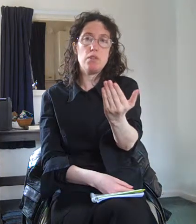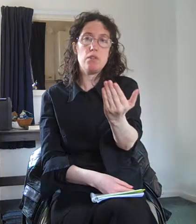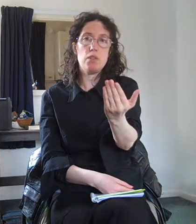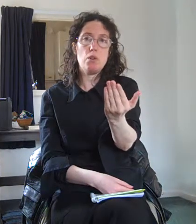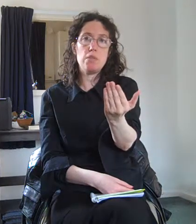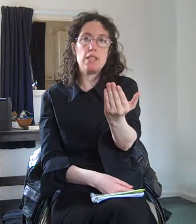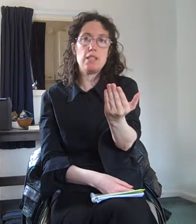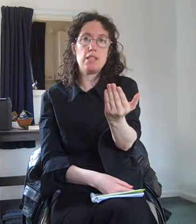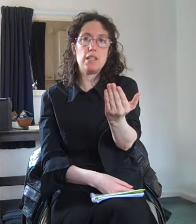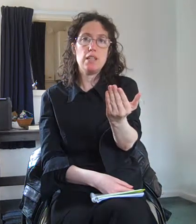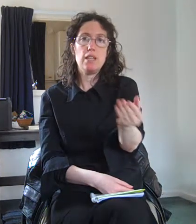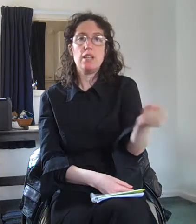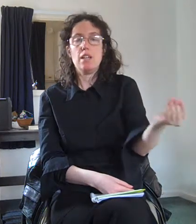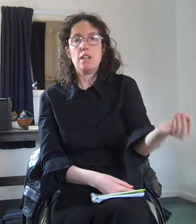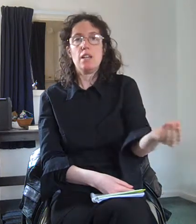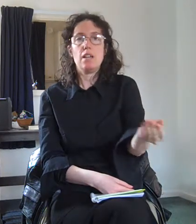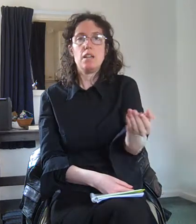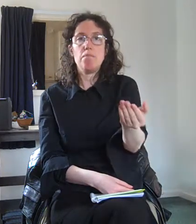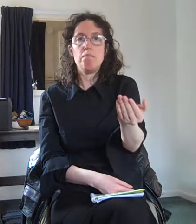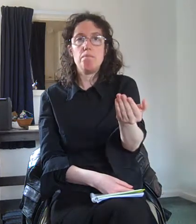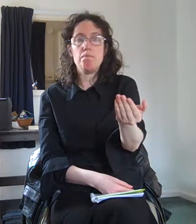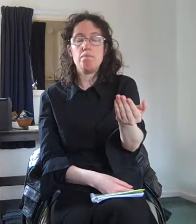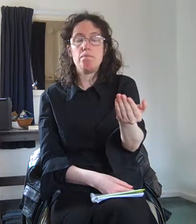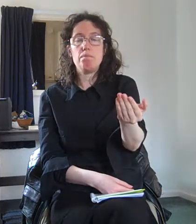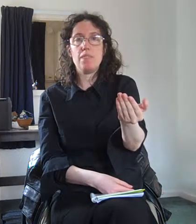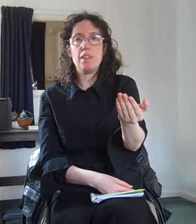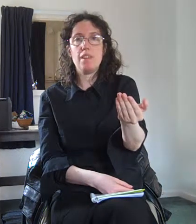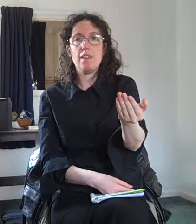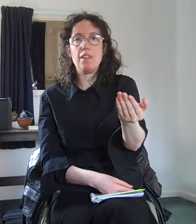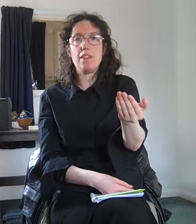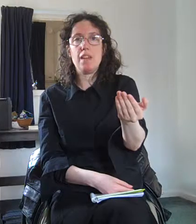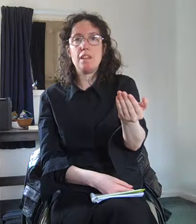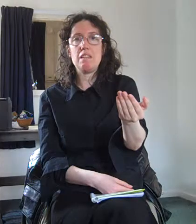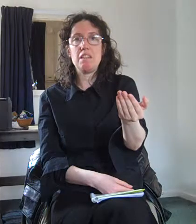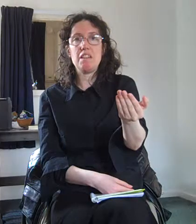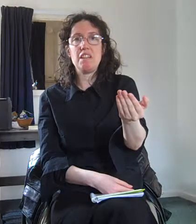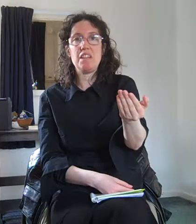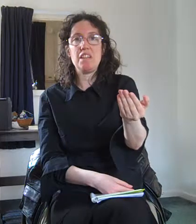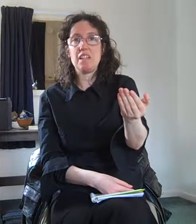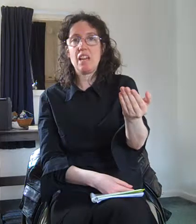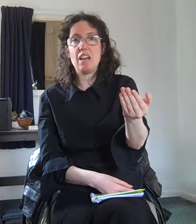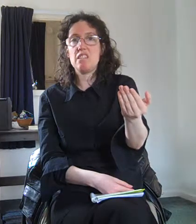to over accommodating um then it can